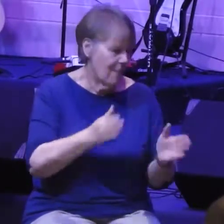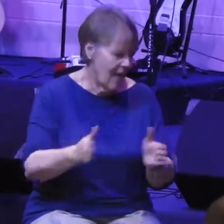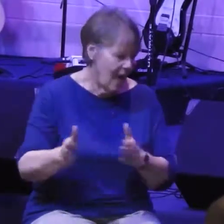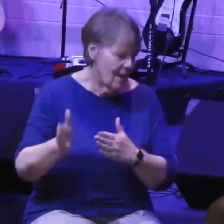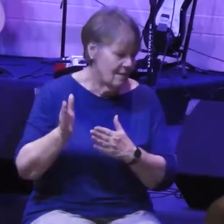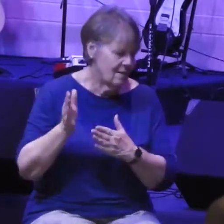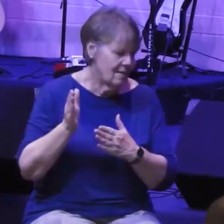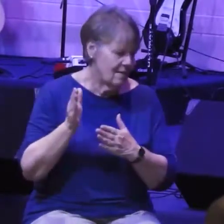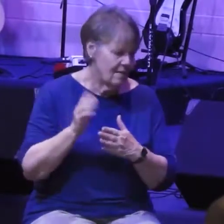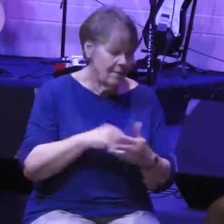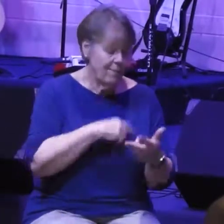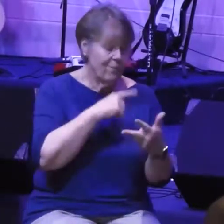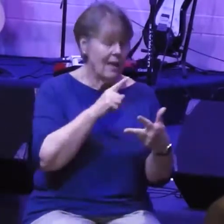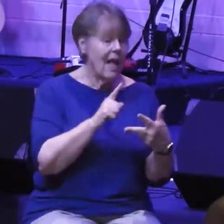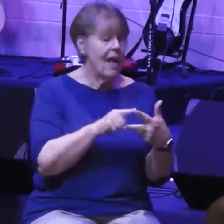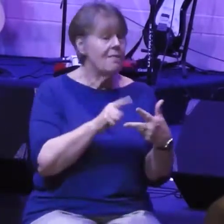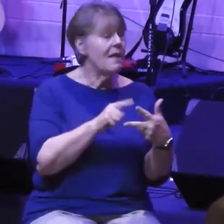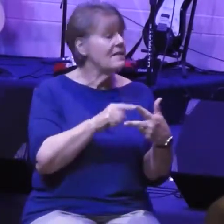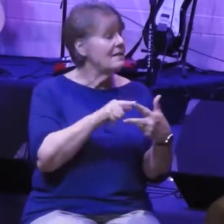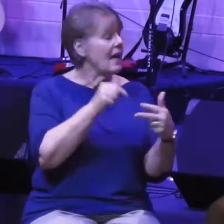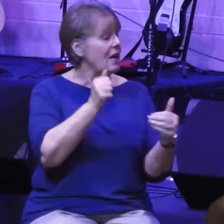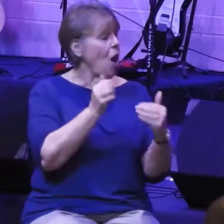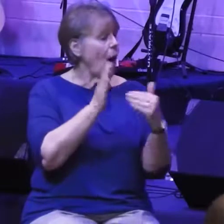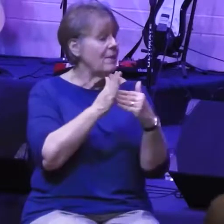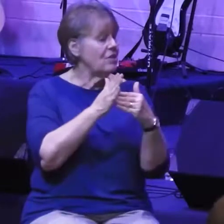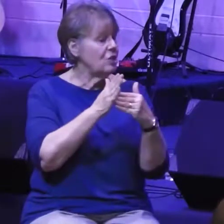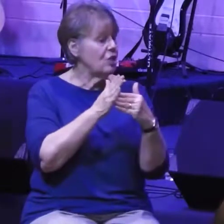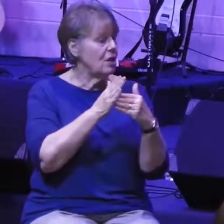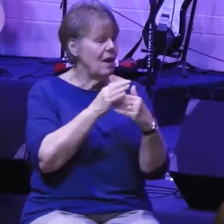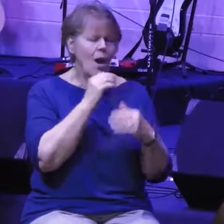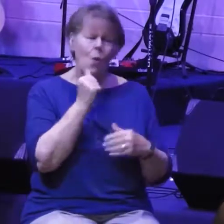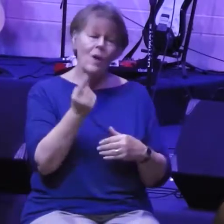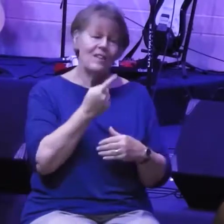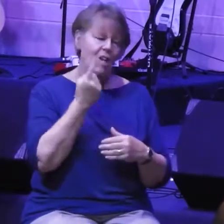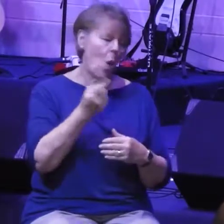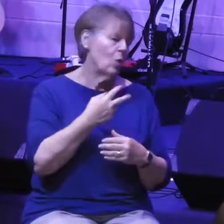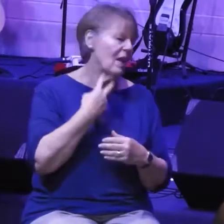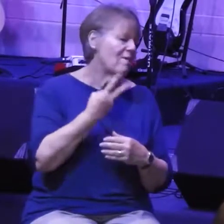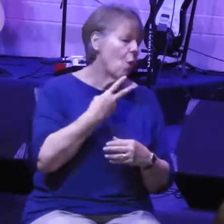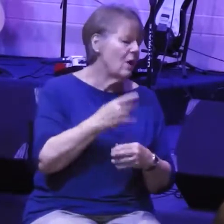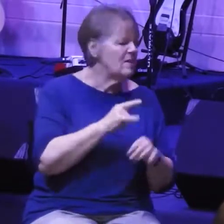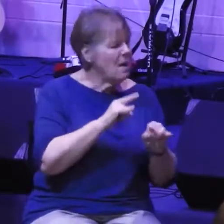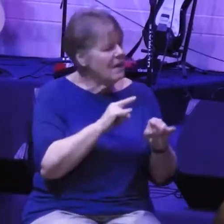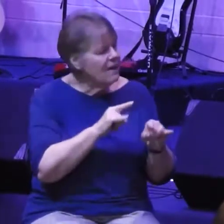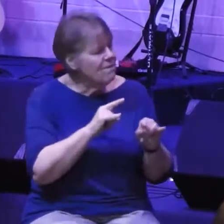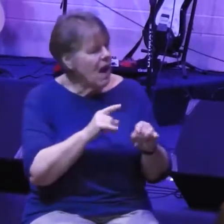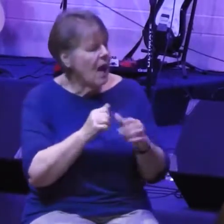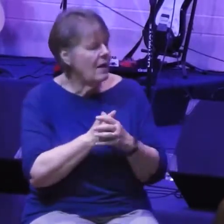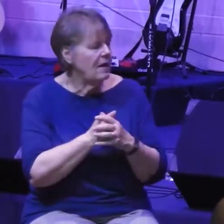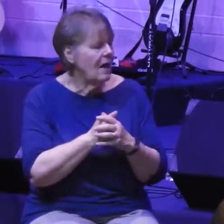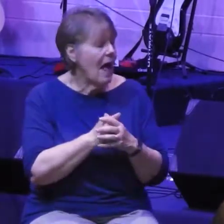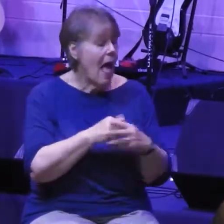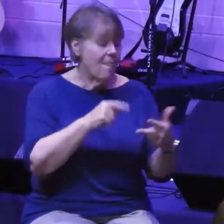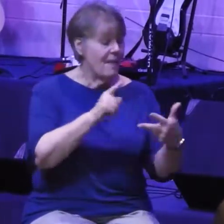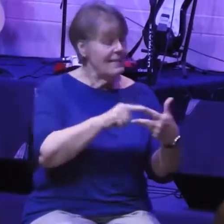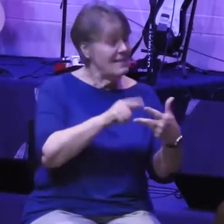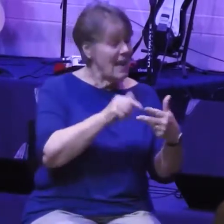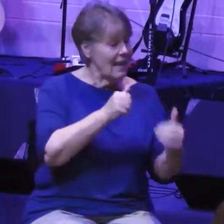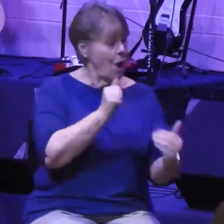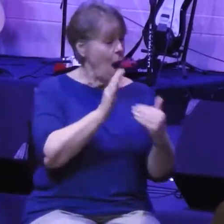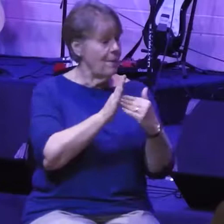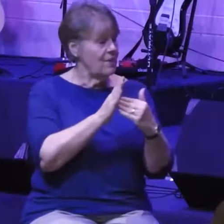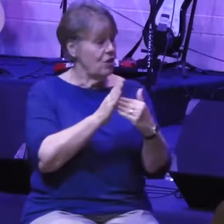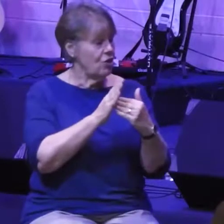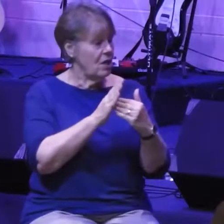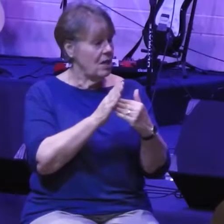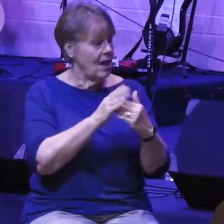So the second opposition came along and it wasn't just a voice, it wasn't just making fun or ridiculing a question. The second opposition was